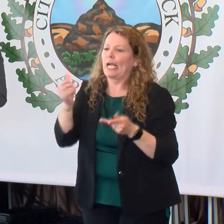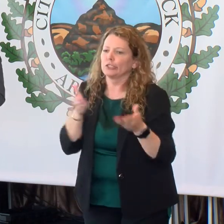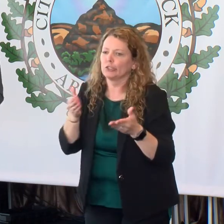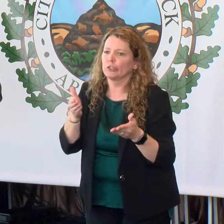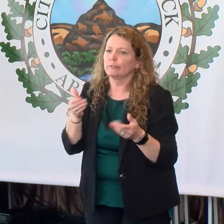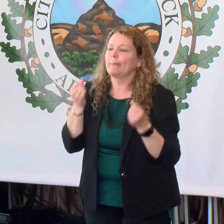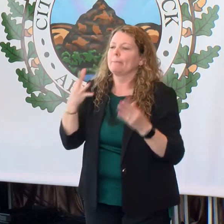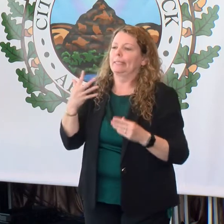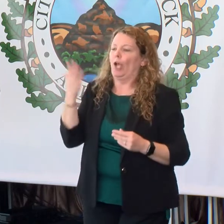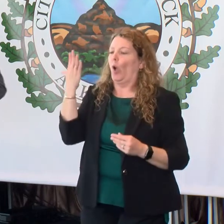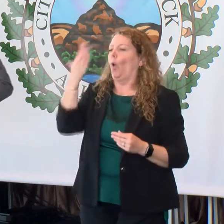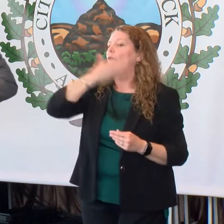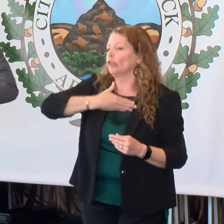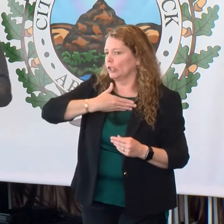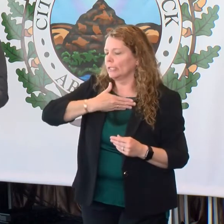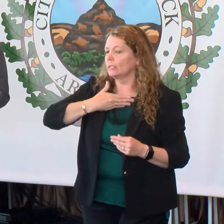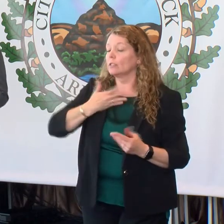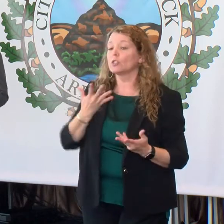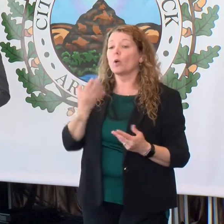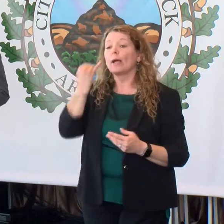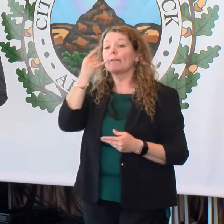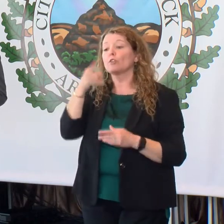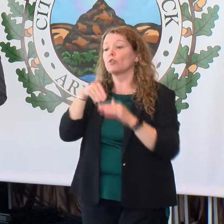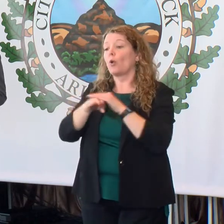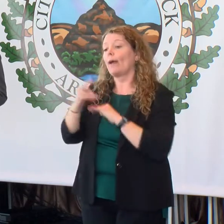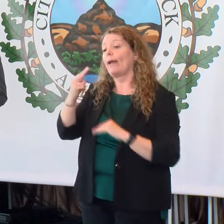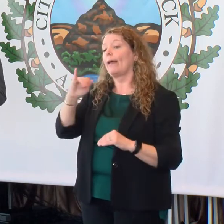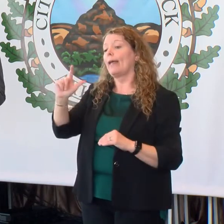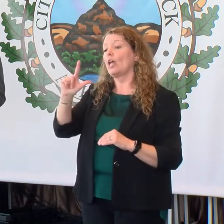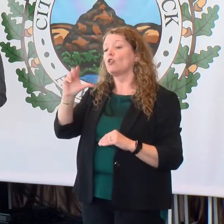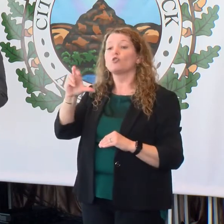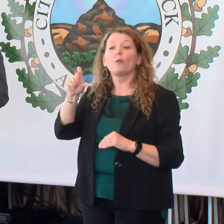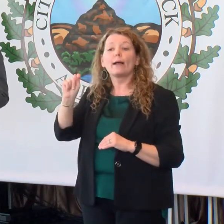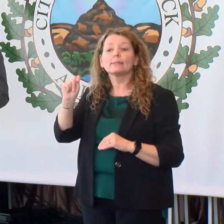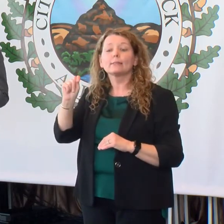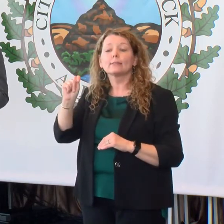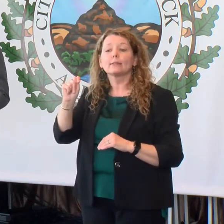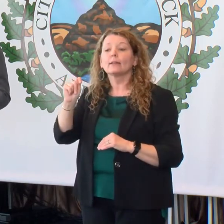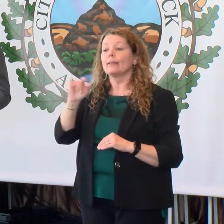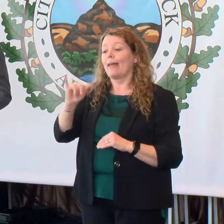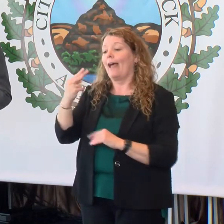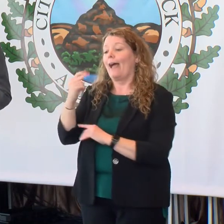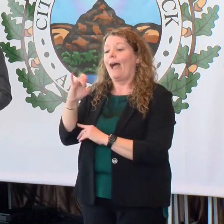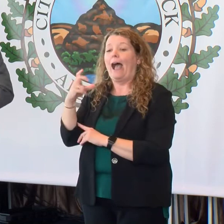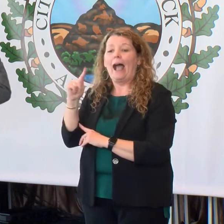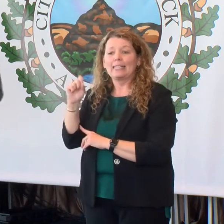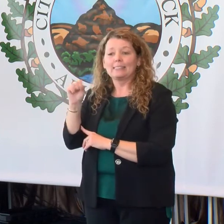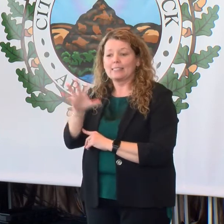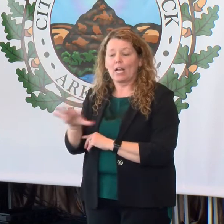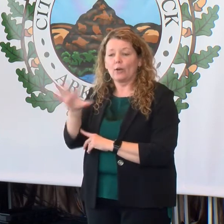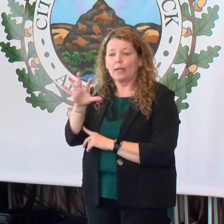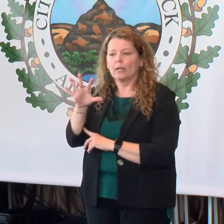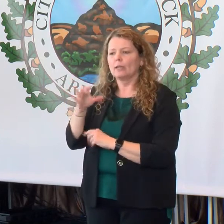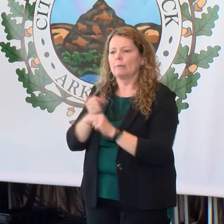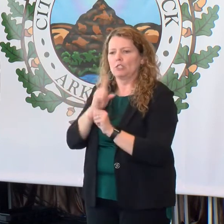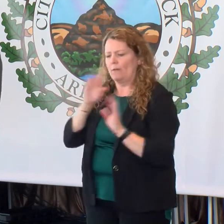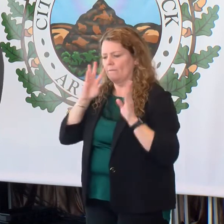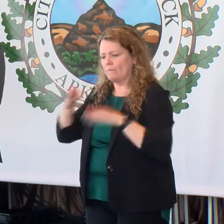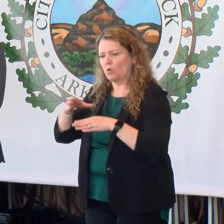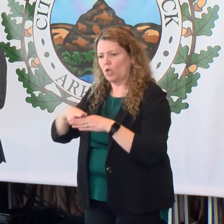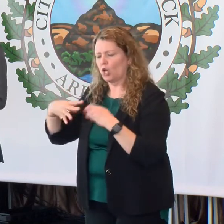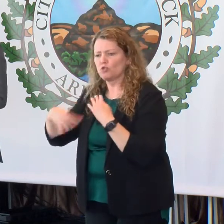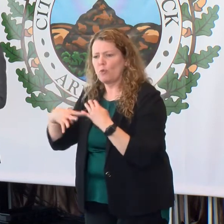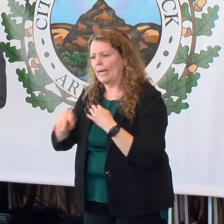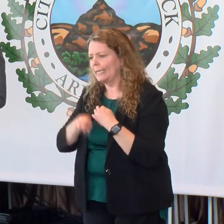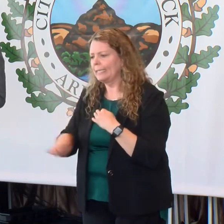overlooked, and strategic. So if you're in the Hillcrest and the Heights area, we're going to be focusing on drainage improvements. If you're in Southwest Little Rock area,